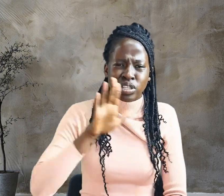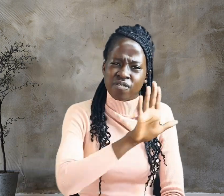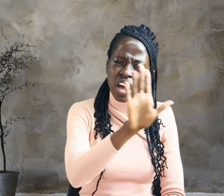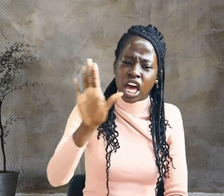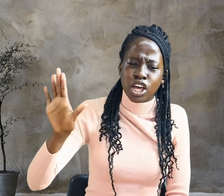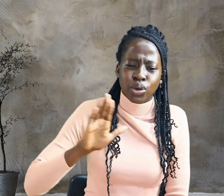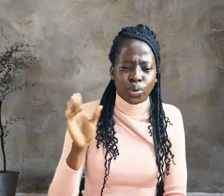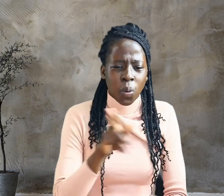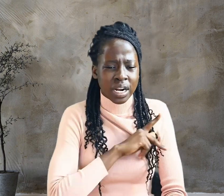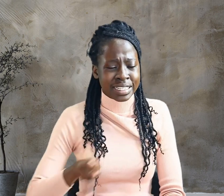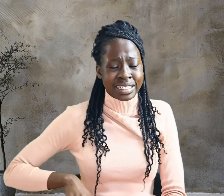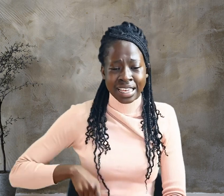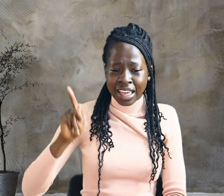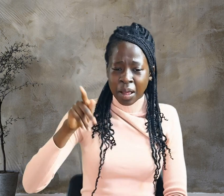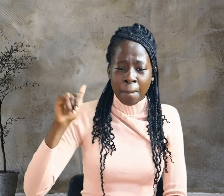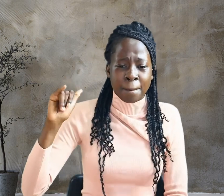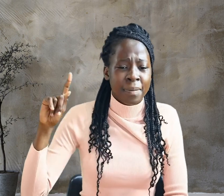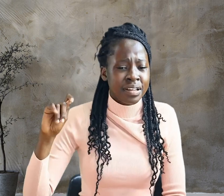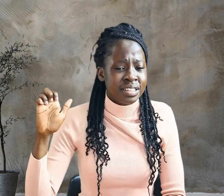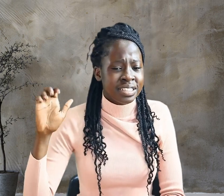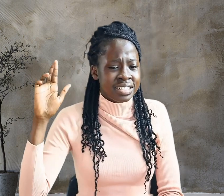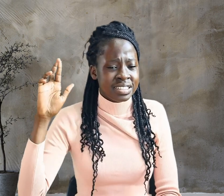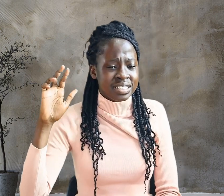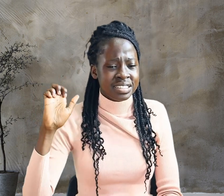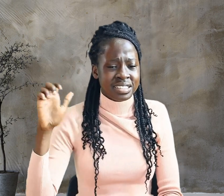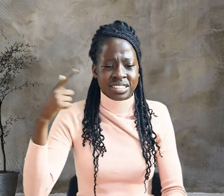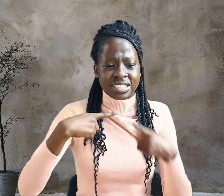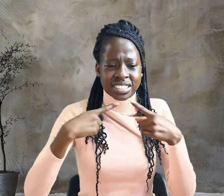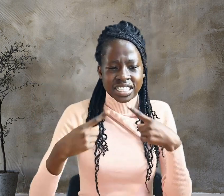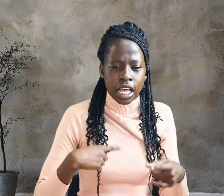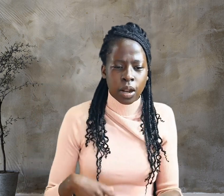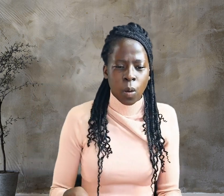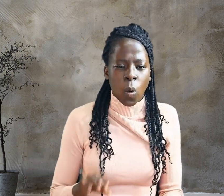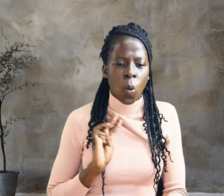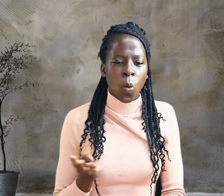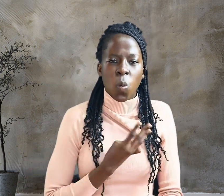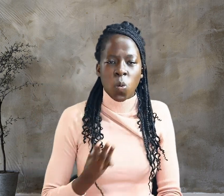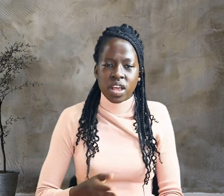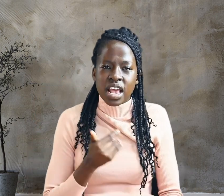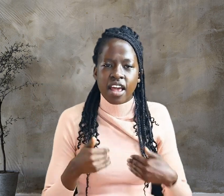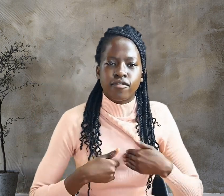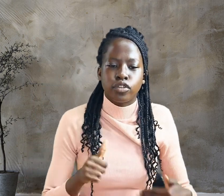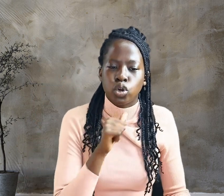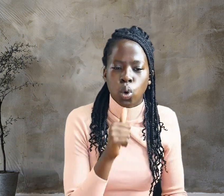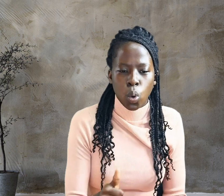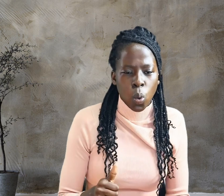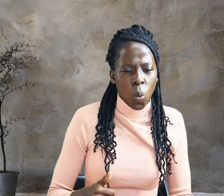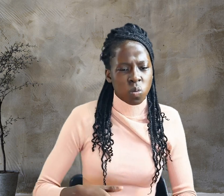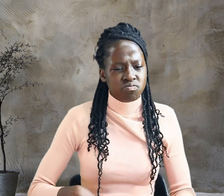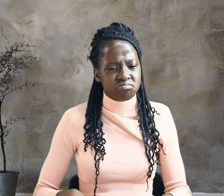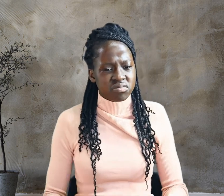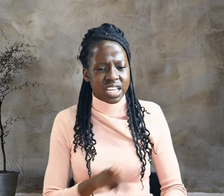Pilate asked. We have no king but Caesar. The chief priests answered.